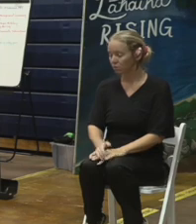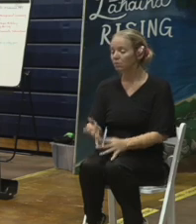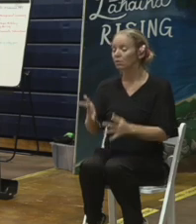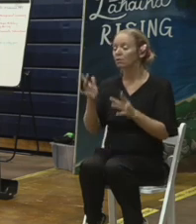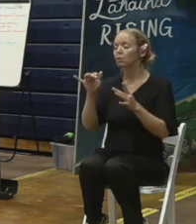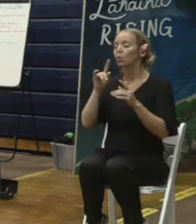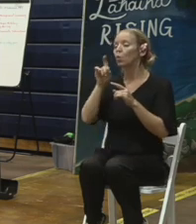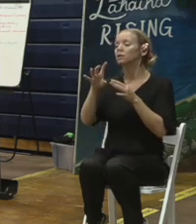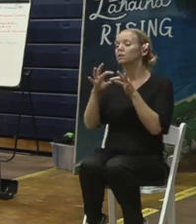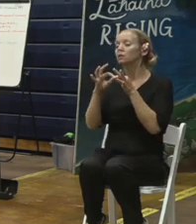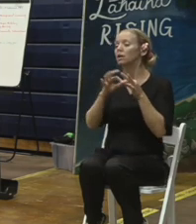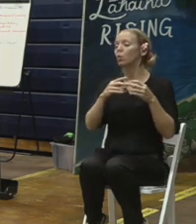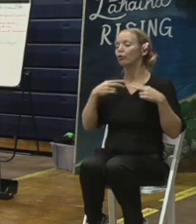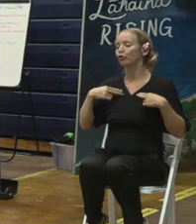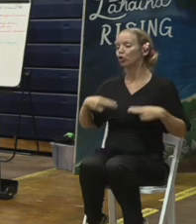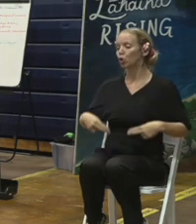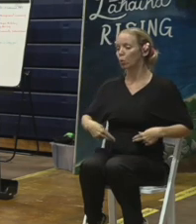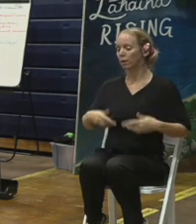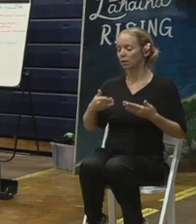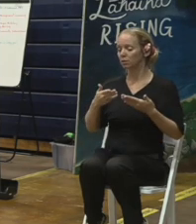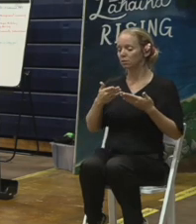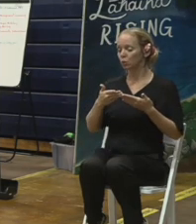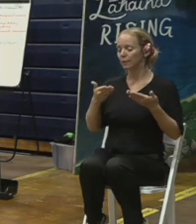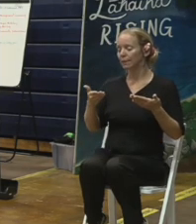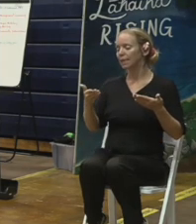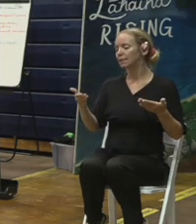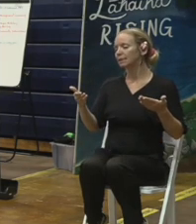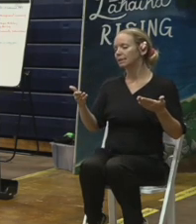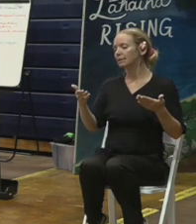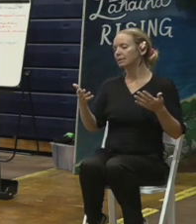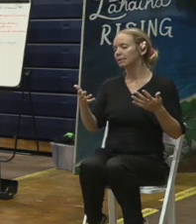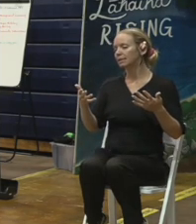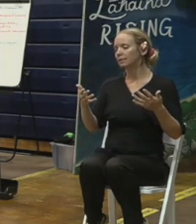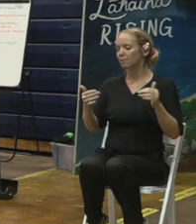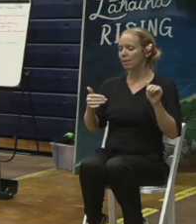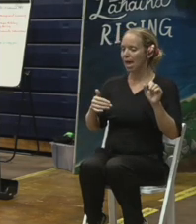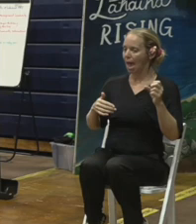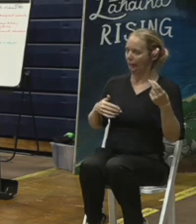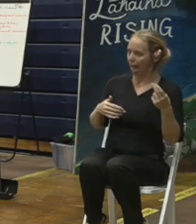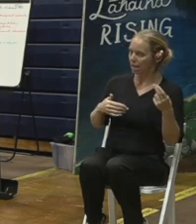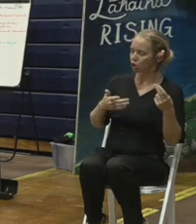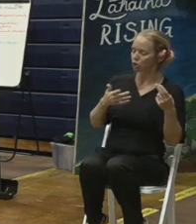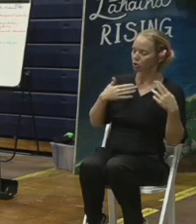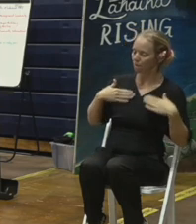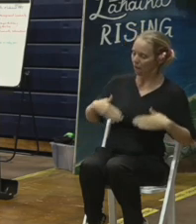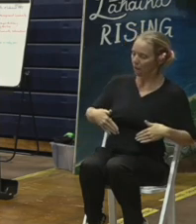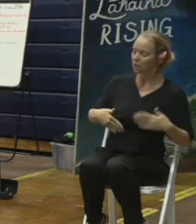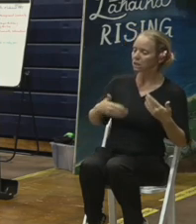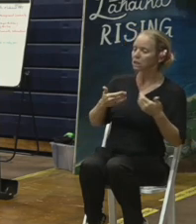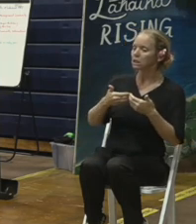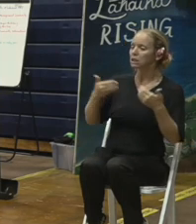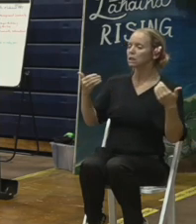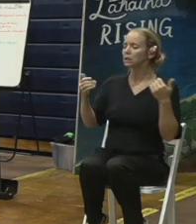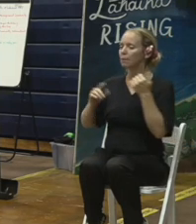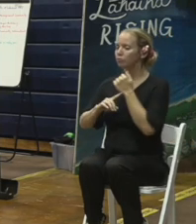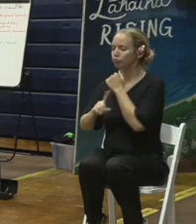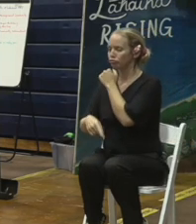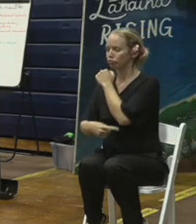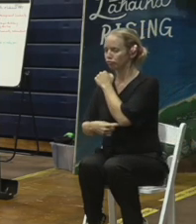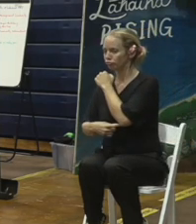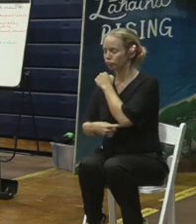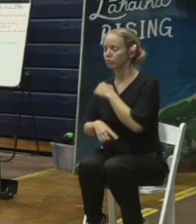should we separate human remains and ash from the rest of the debris 65%